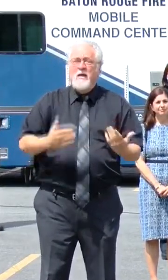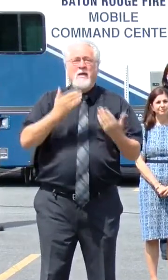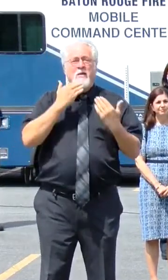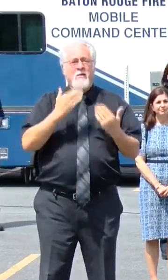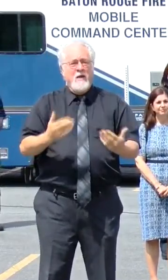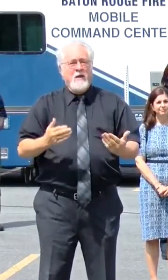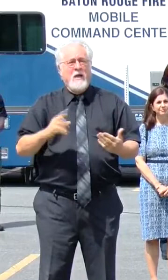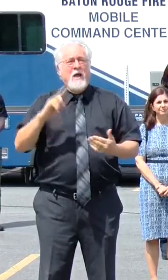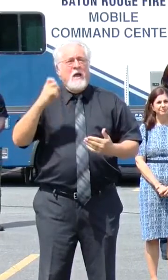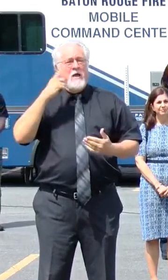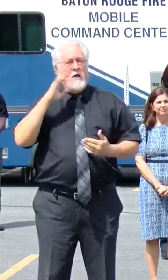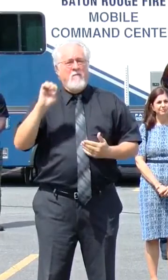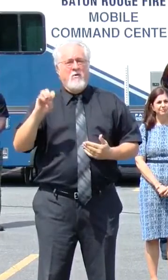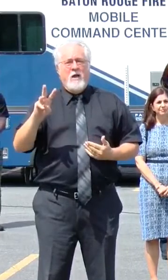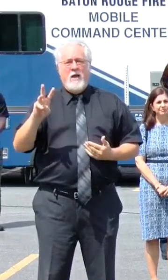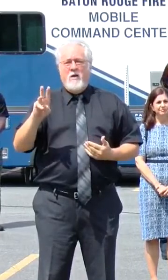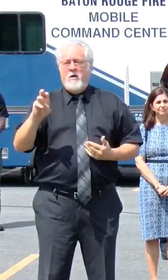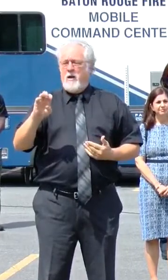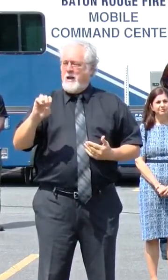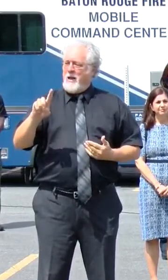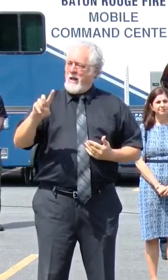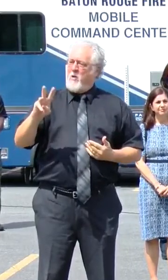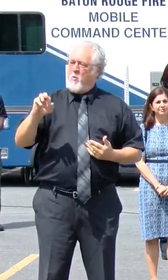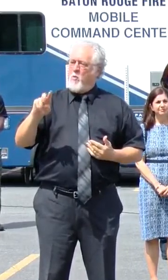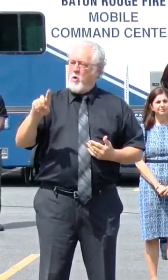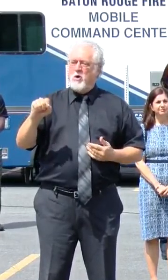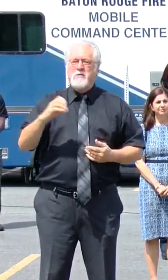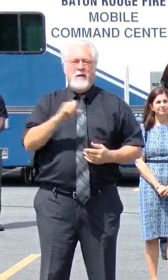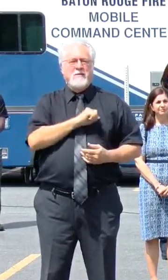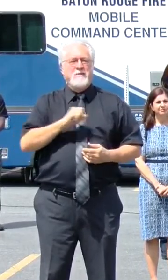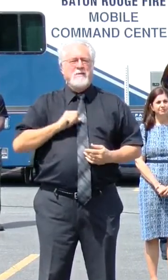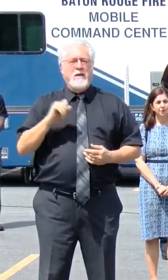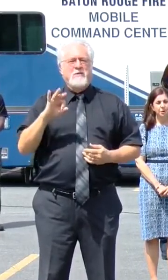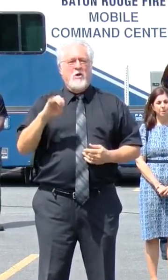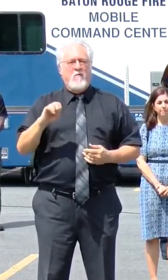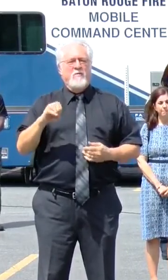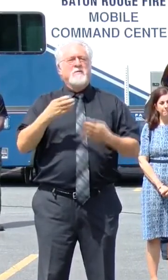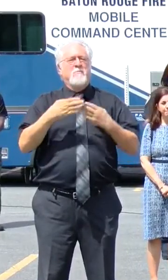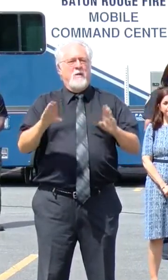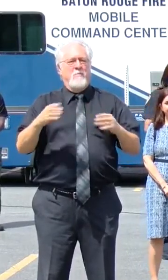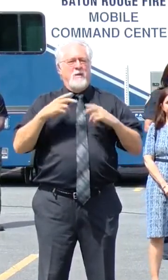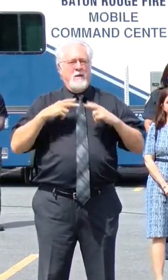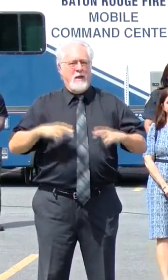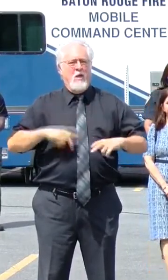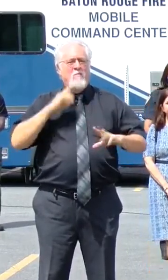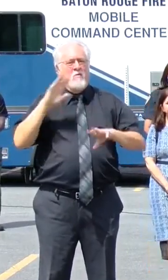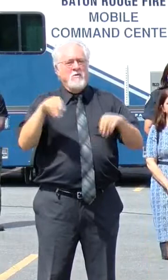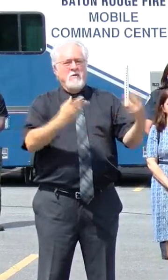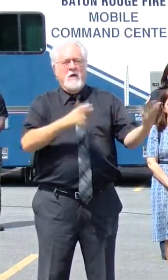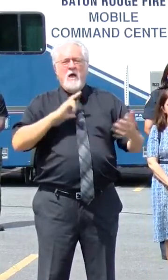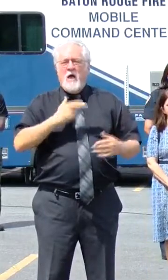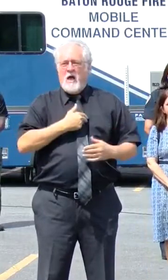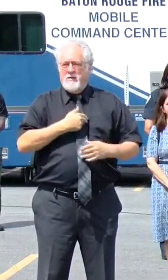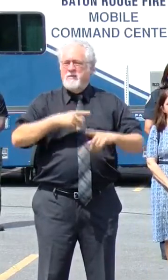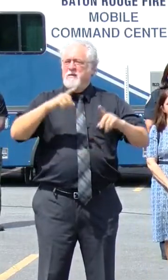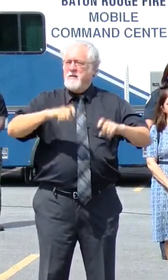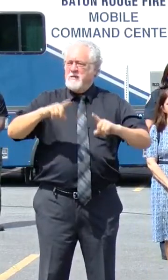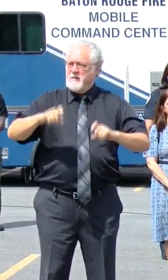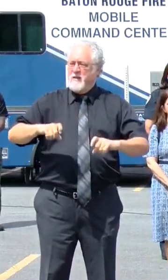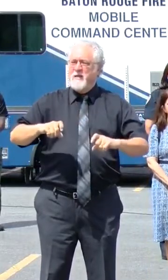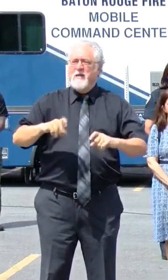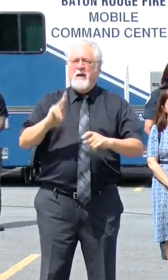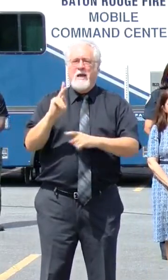Governor Edwards and the State's Office of Public Health for supplying us the testing